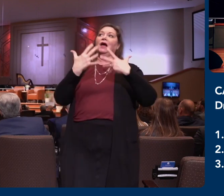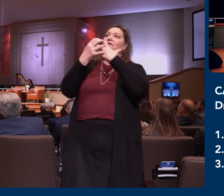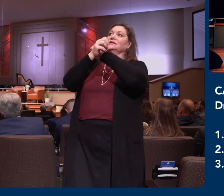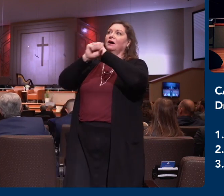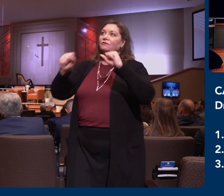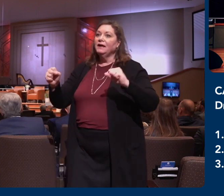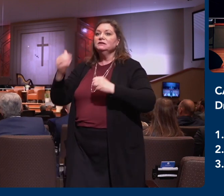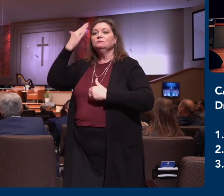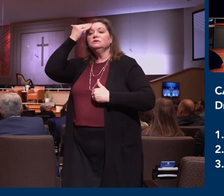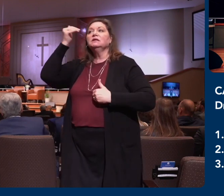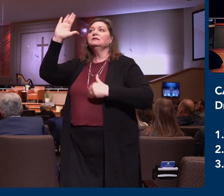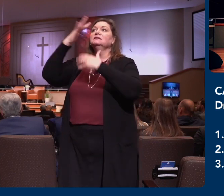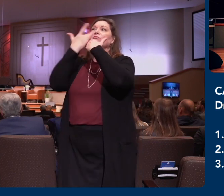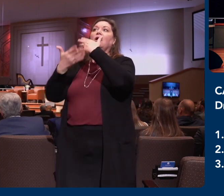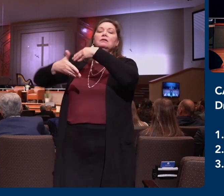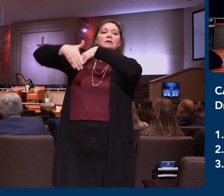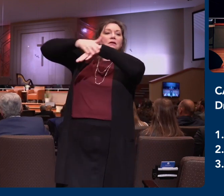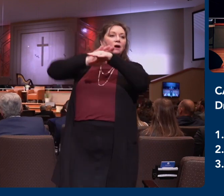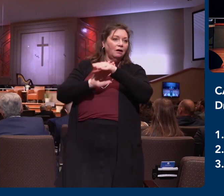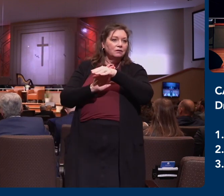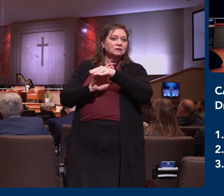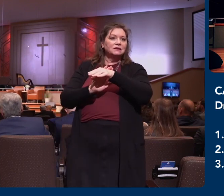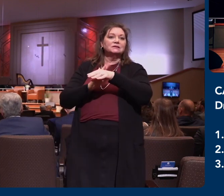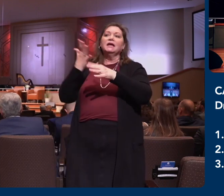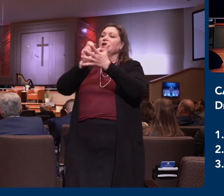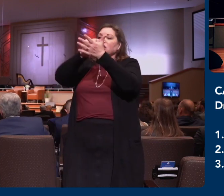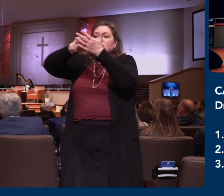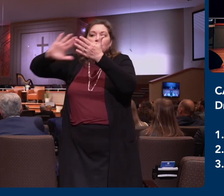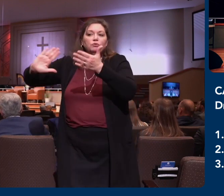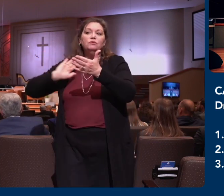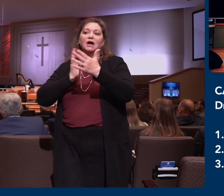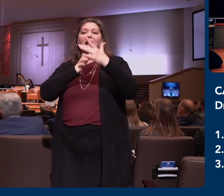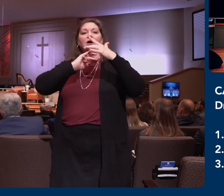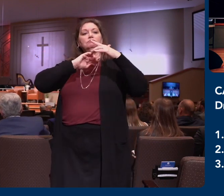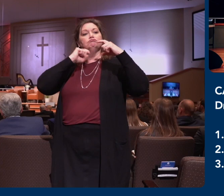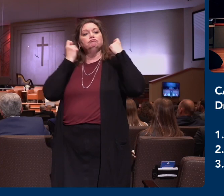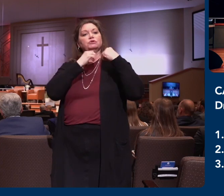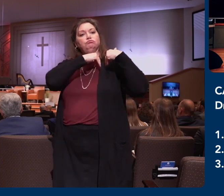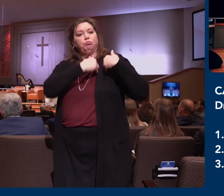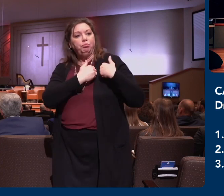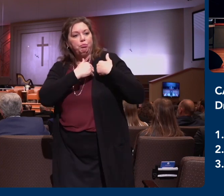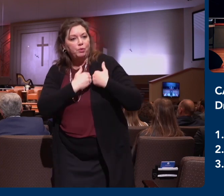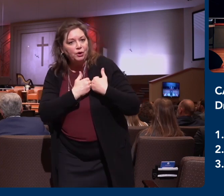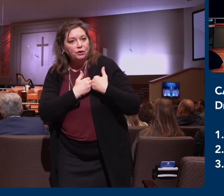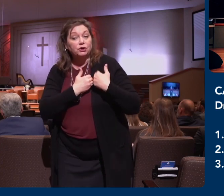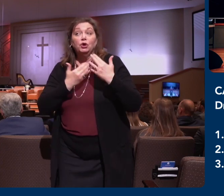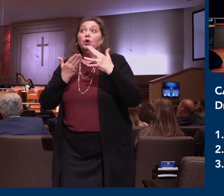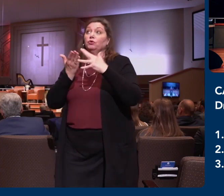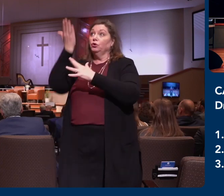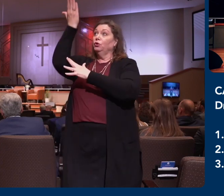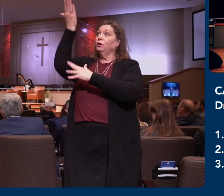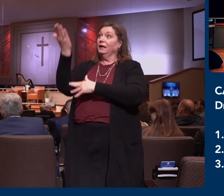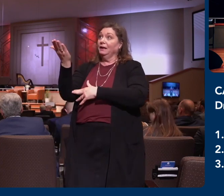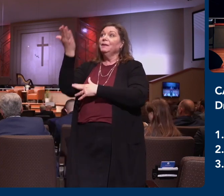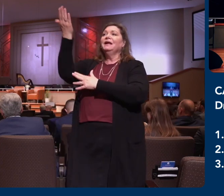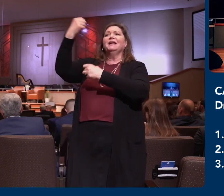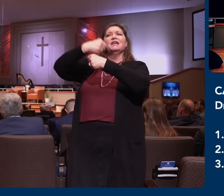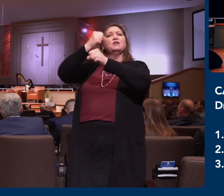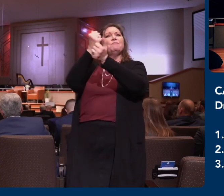sins, who is the image of the invisible God, the firstborn of every creature. For by him were all things created that are in heaven and that are in